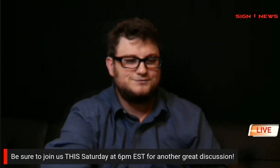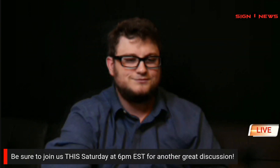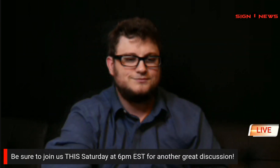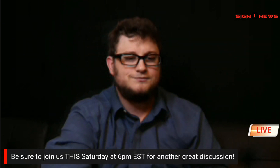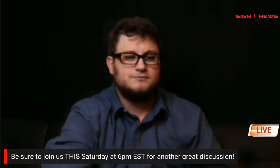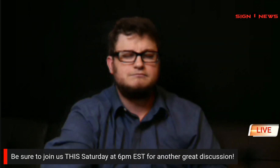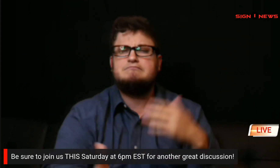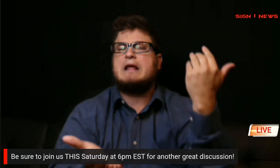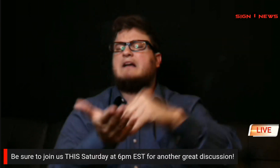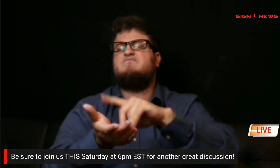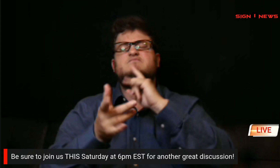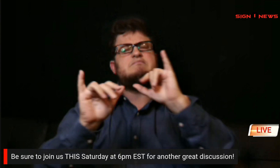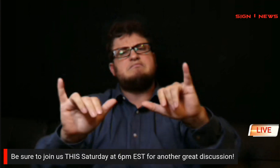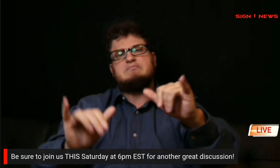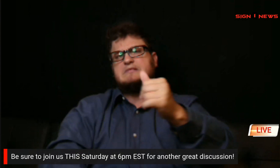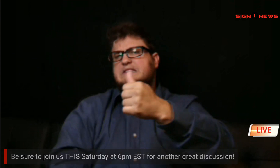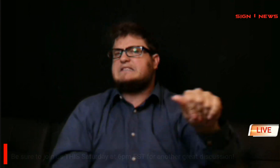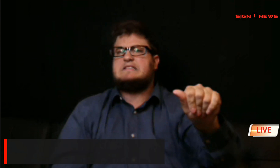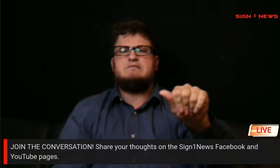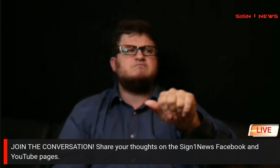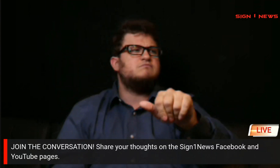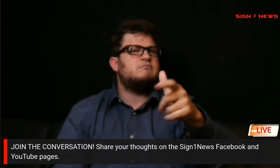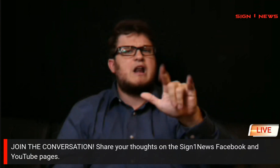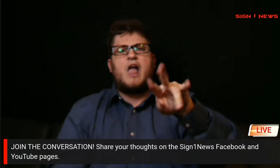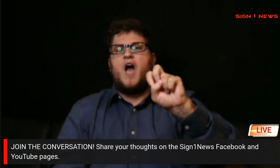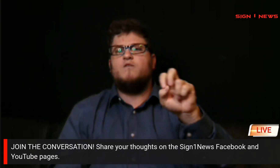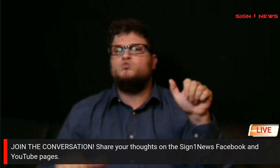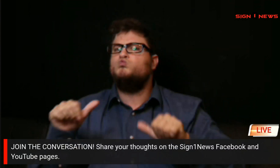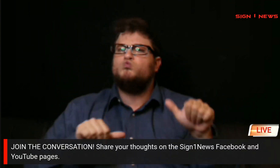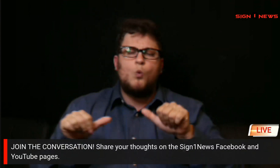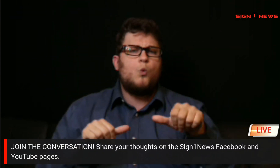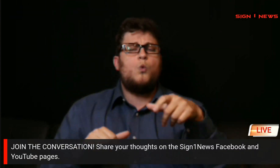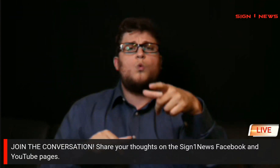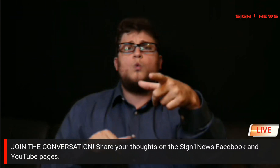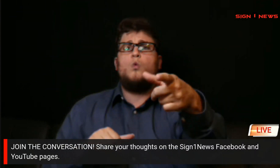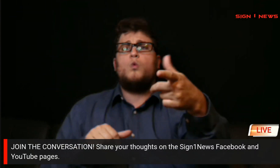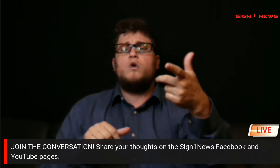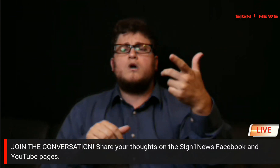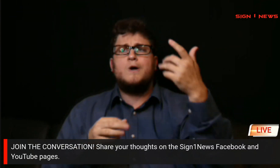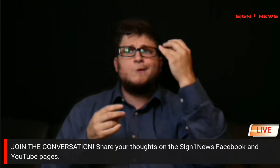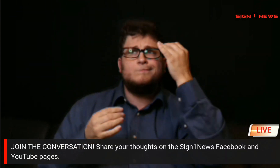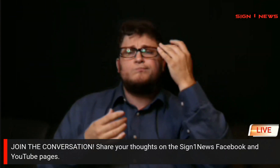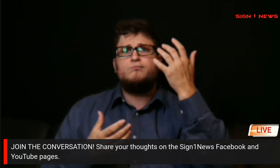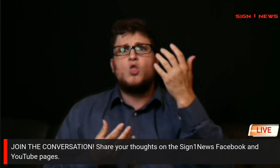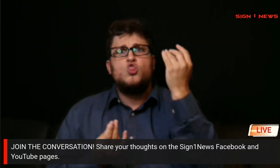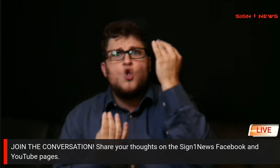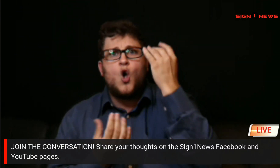again be sure to post your thoughts and comments at any time during any of the live shows